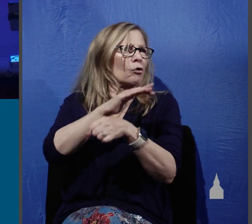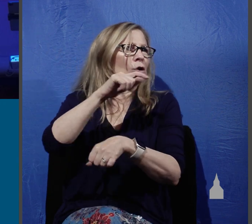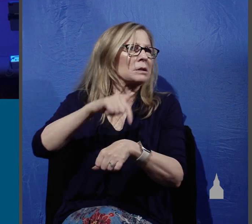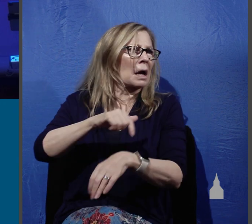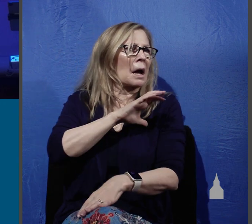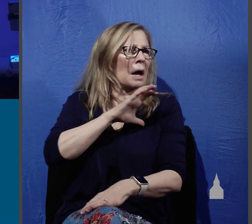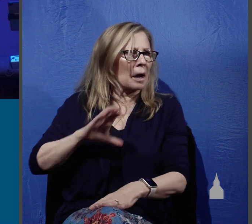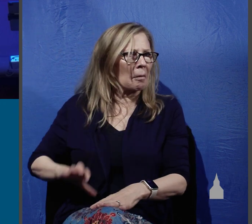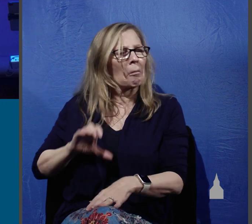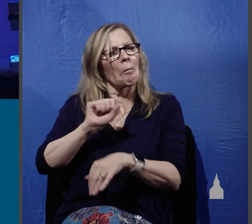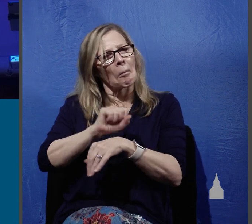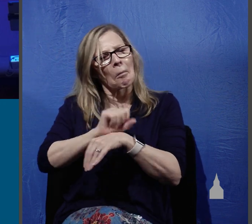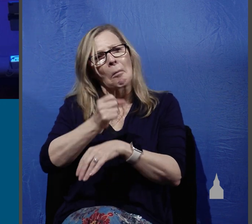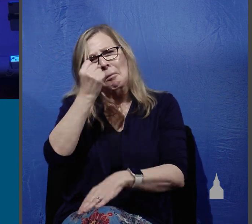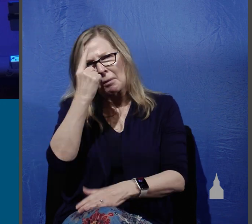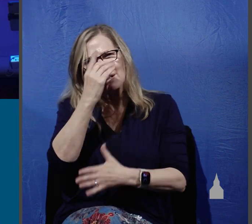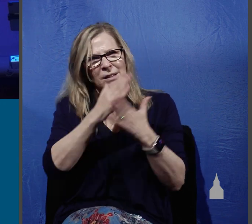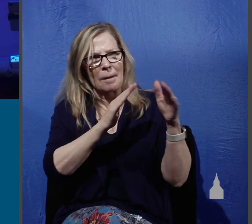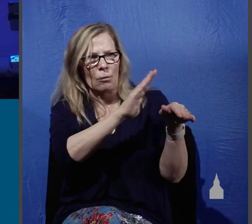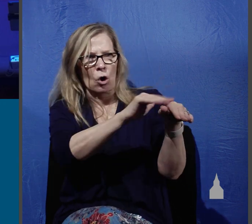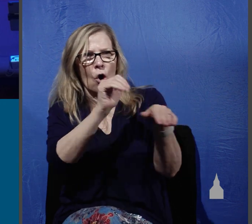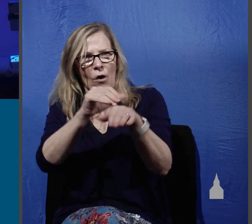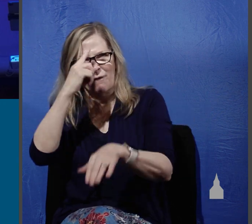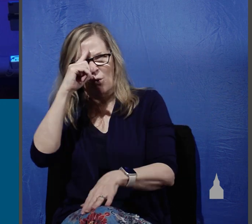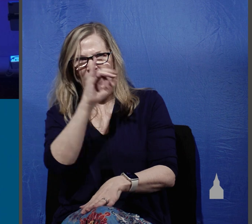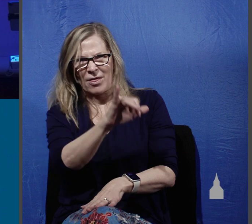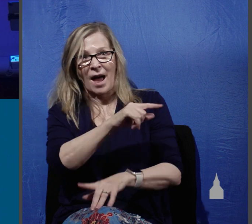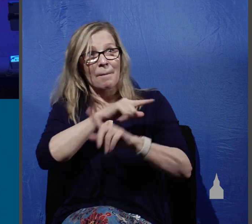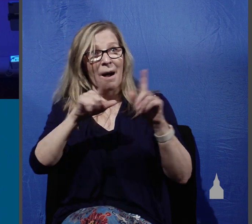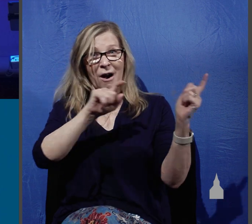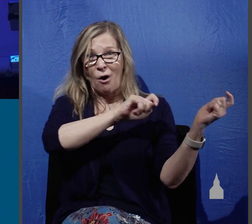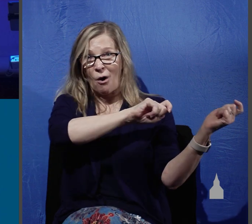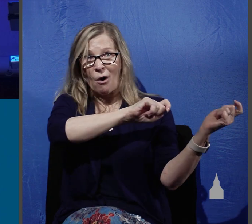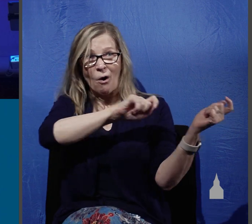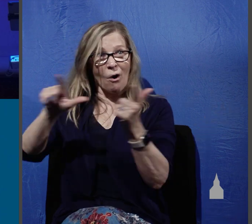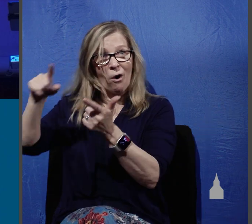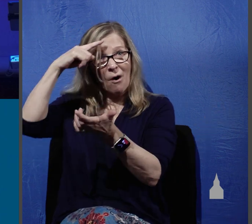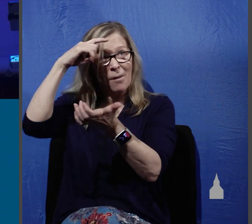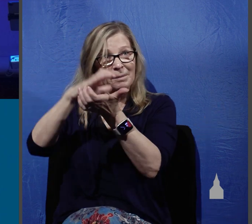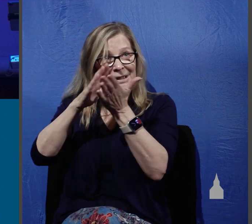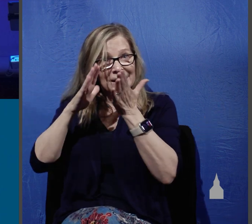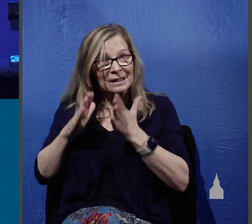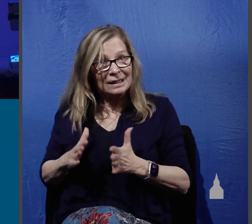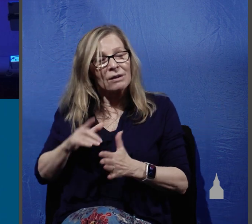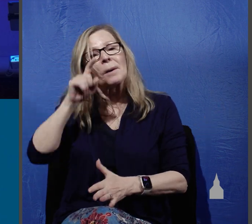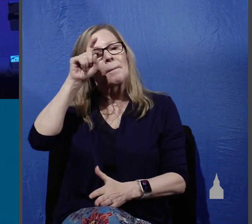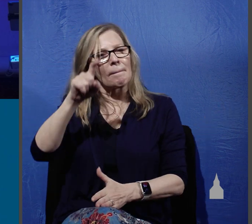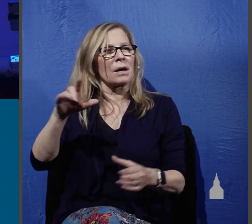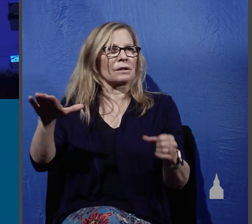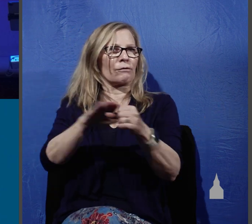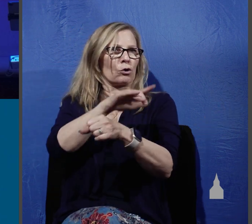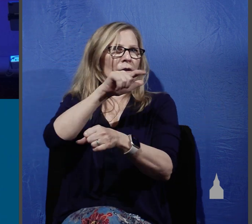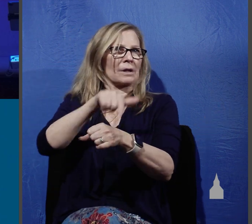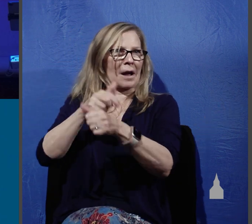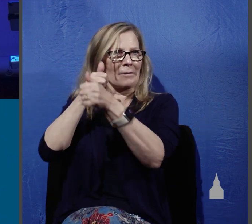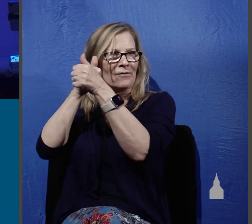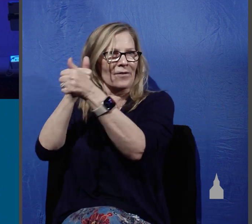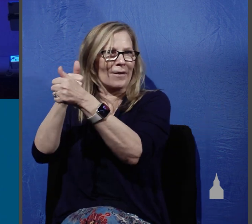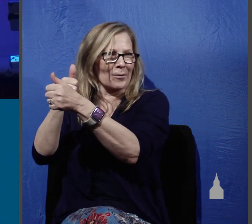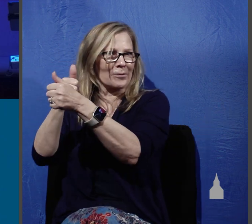while some are called into full-time Christian work, all believers, though, are called to be full-time Christians. And therefore, that entails